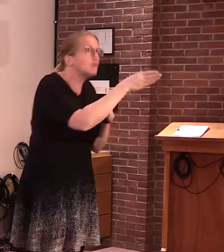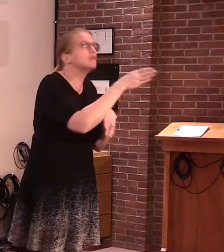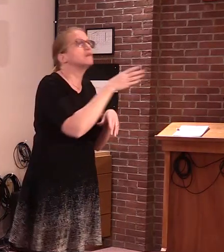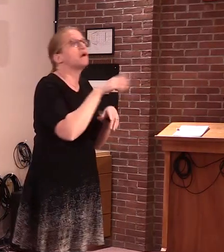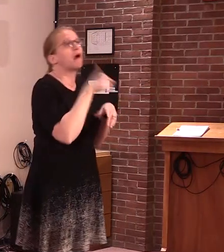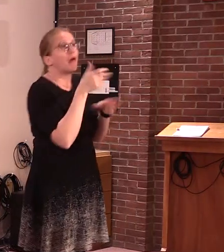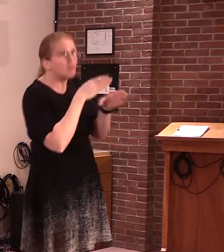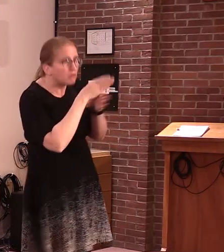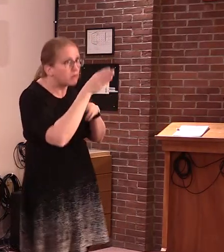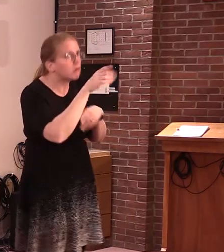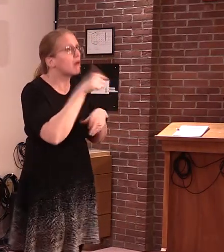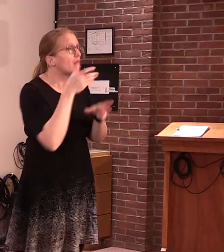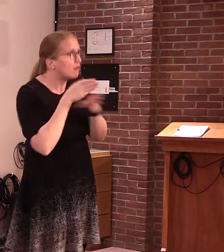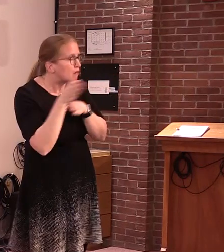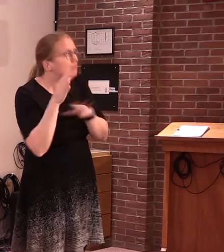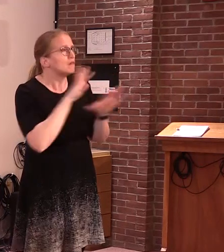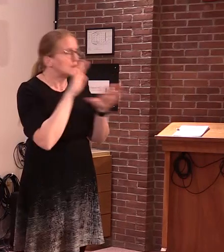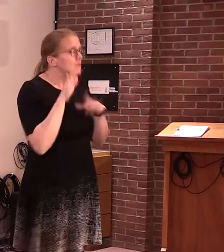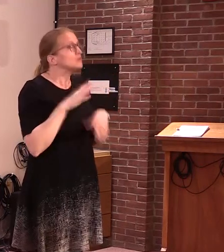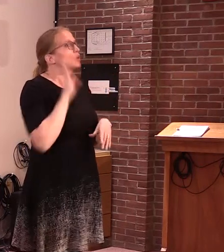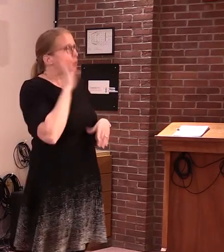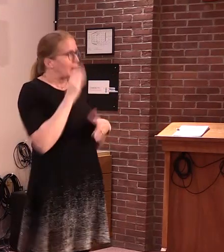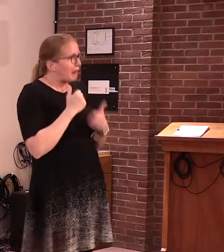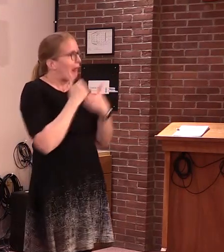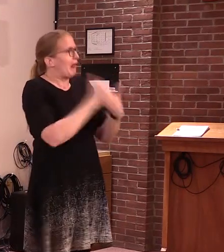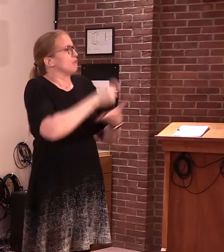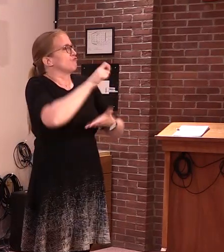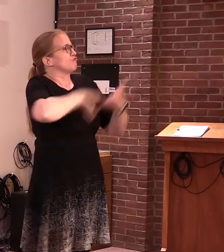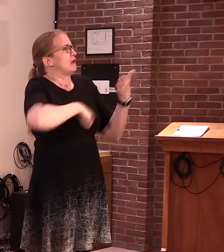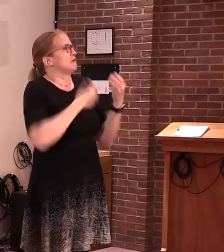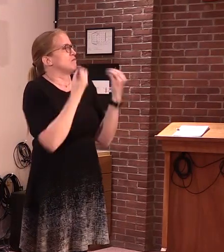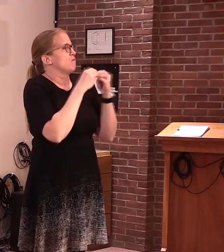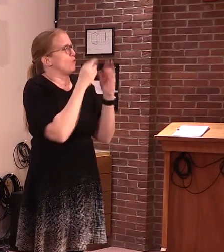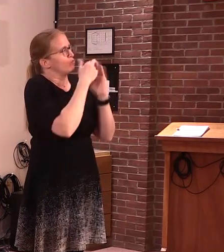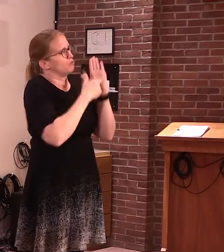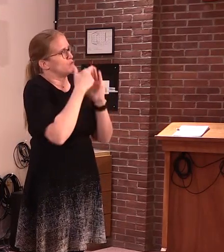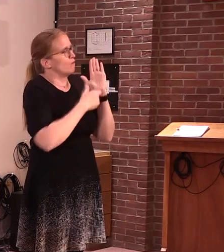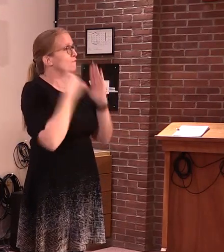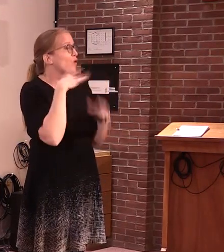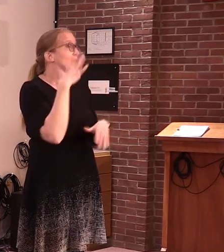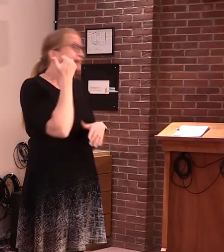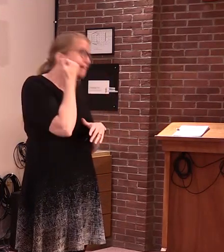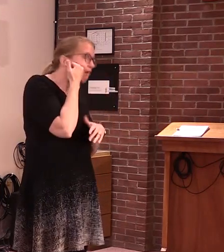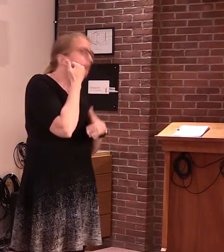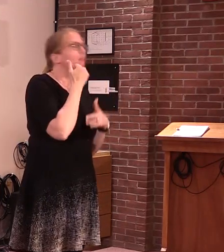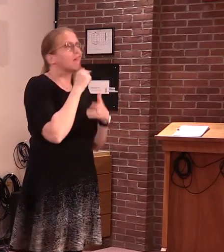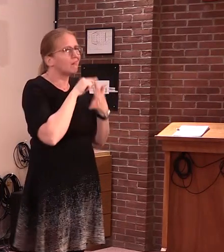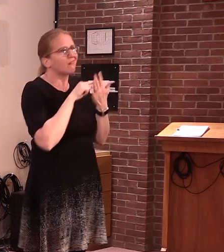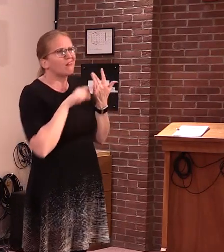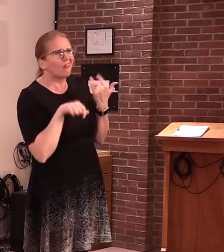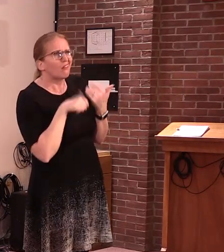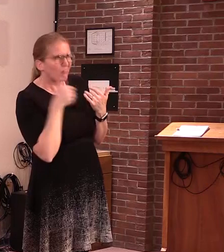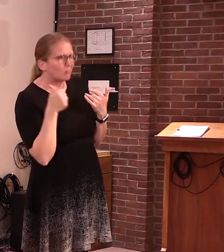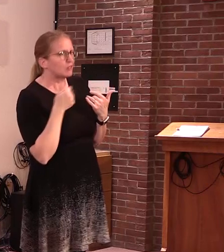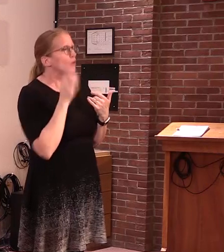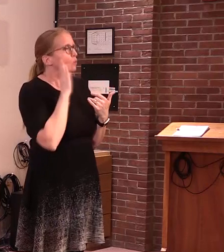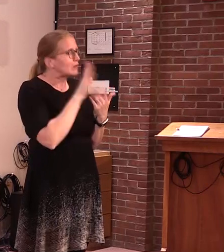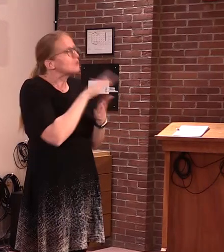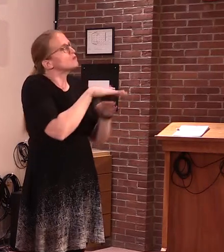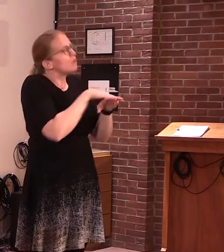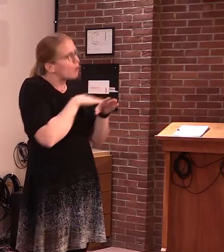the drafting of guidance for dental community for the time being for them to resume